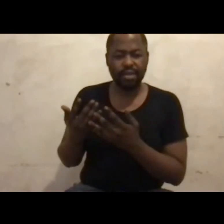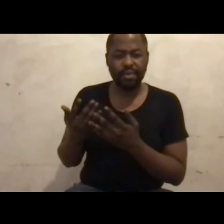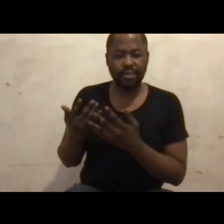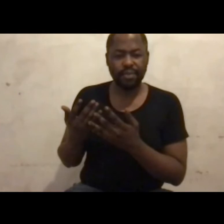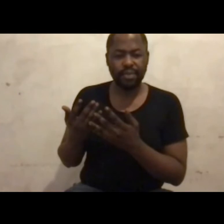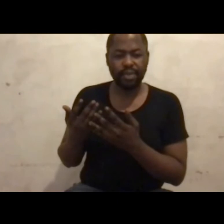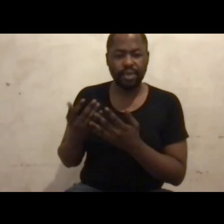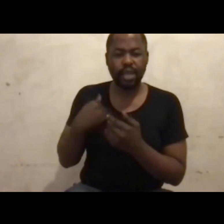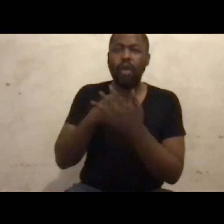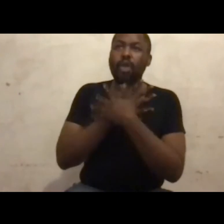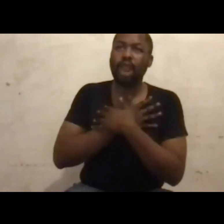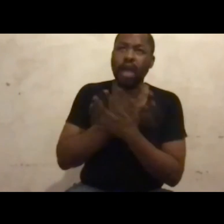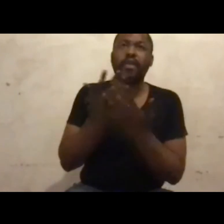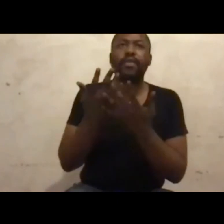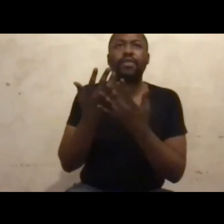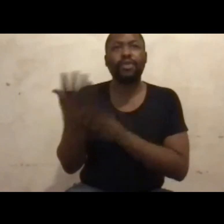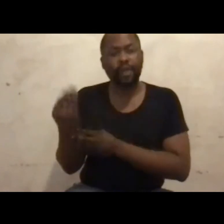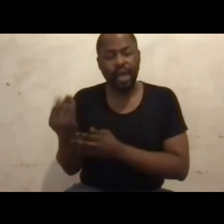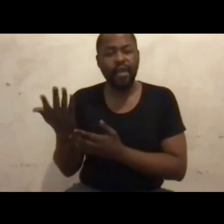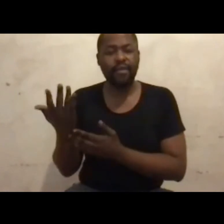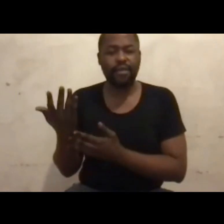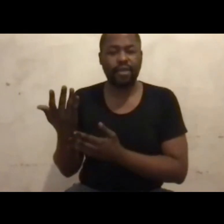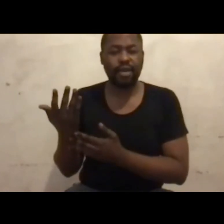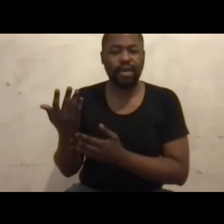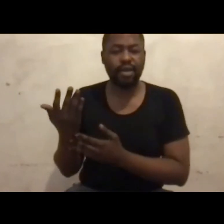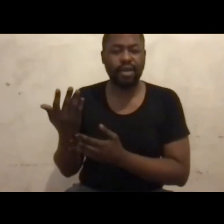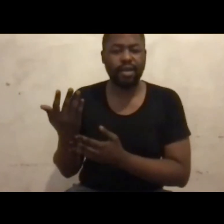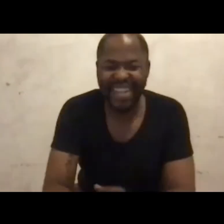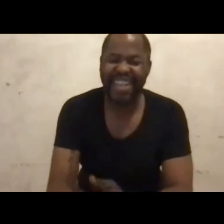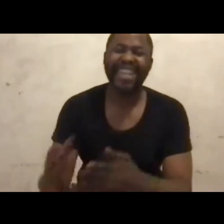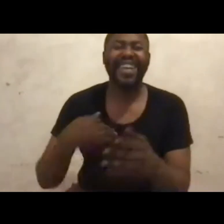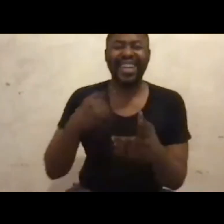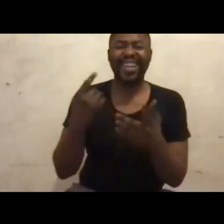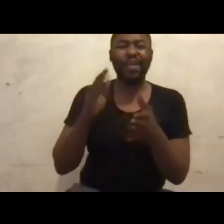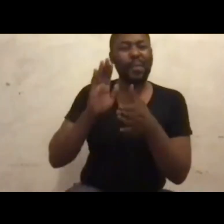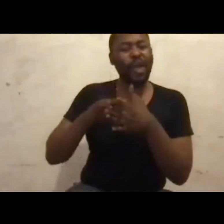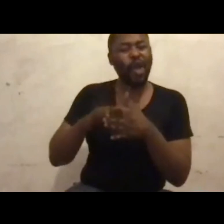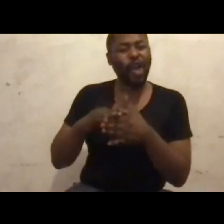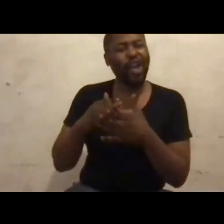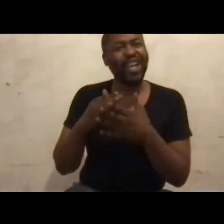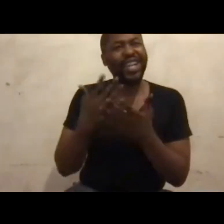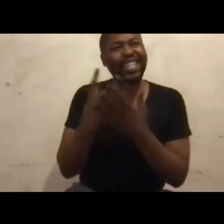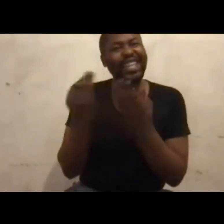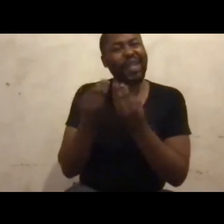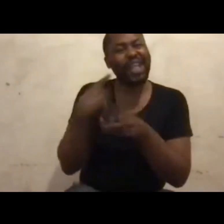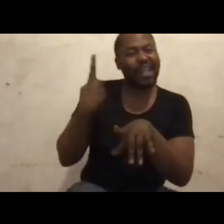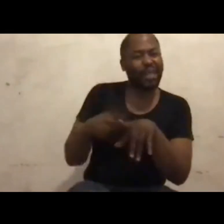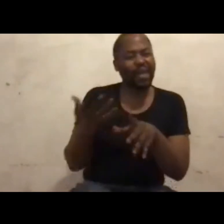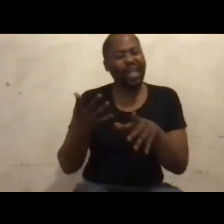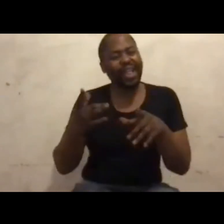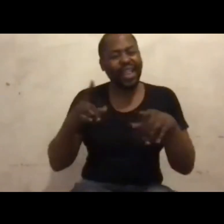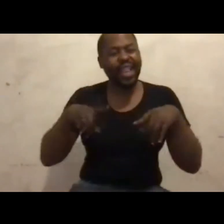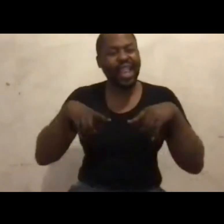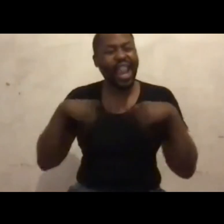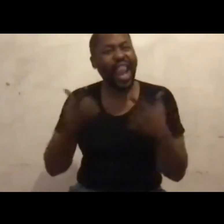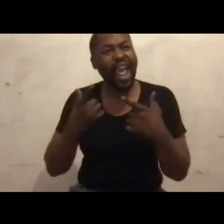love to empty my mind and really just start enjoying life and my children. And times these life experiences that I've had, which is